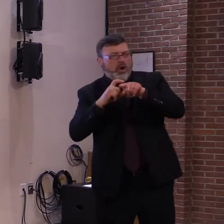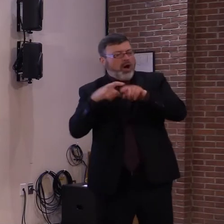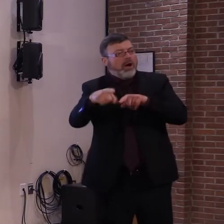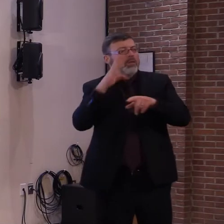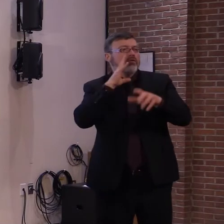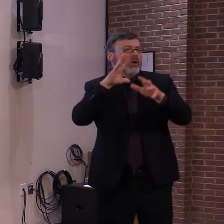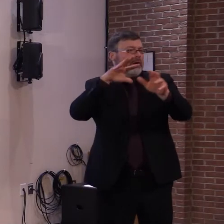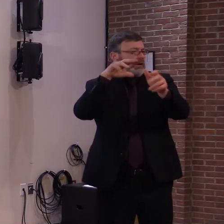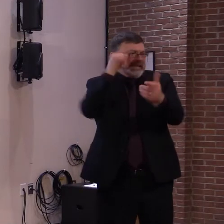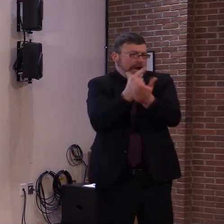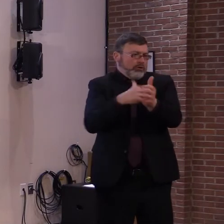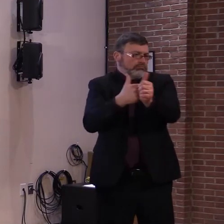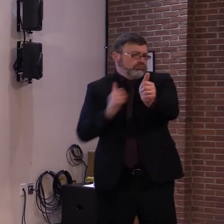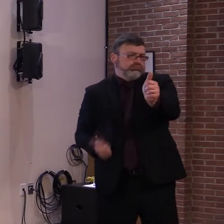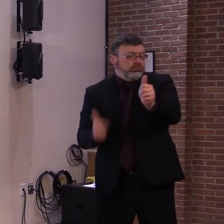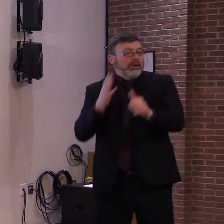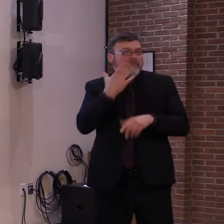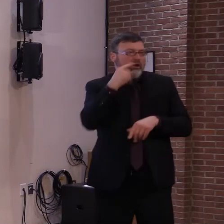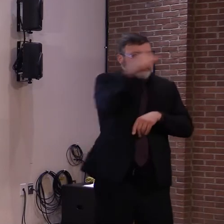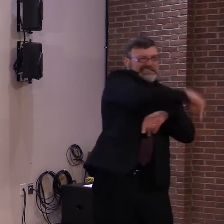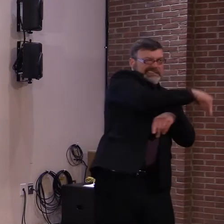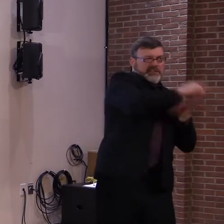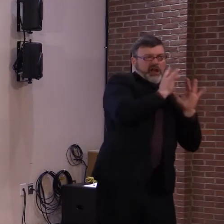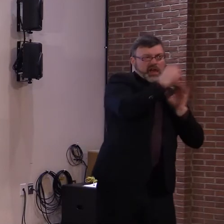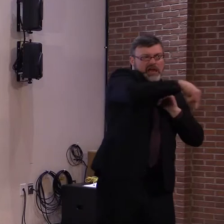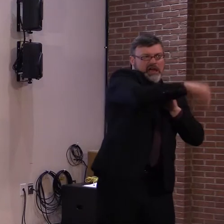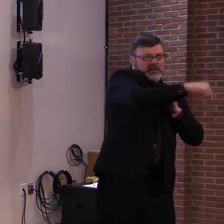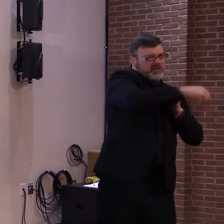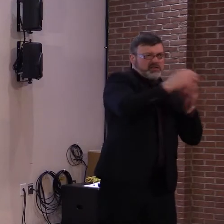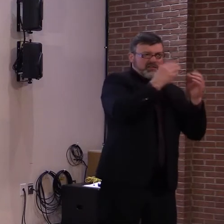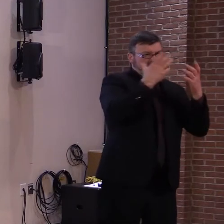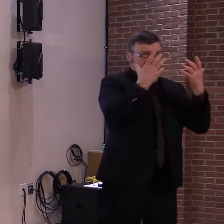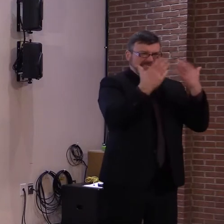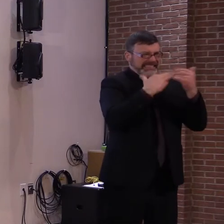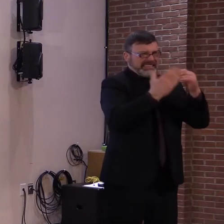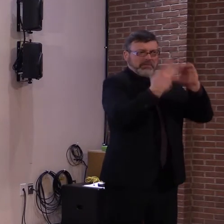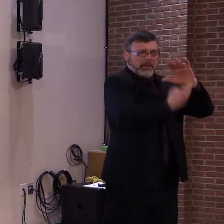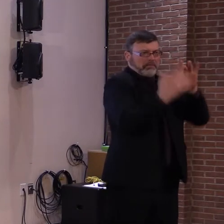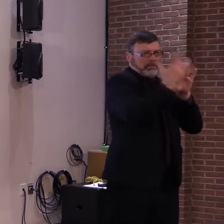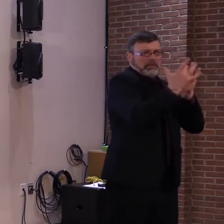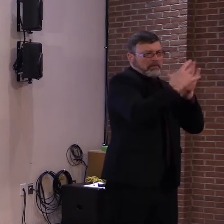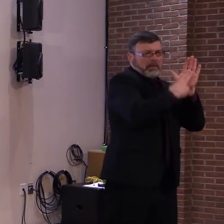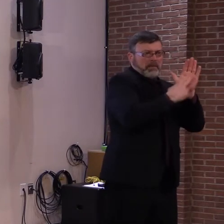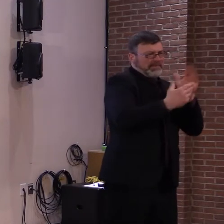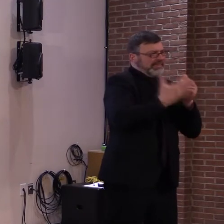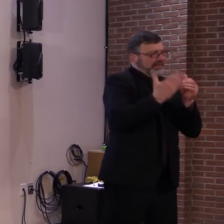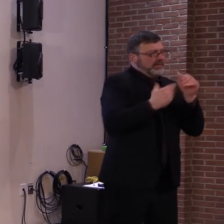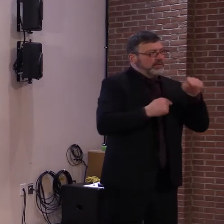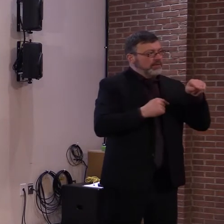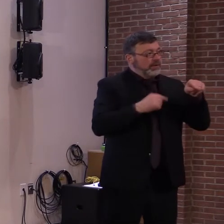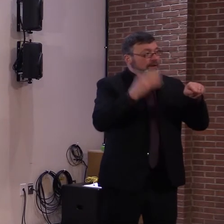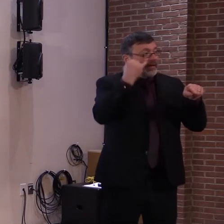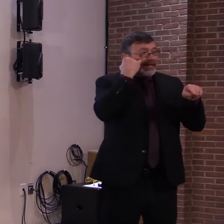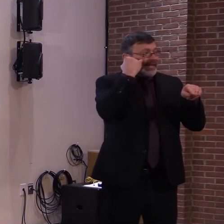Cancellations and unplanned no-shows would cause doses to be spoiled. So, again,